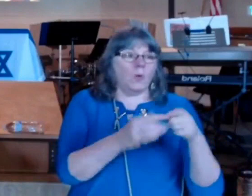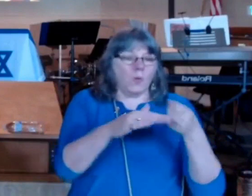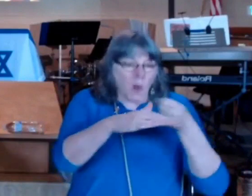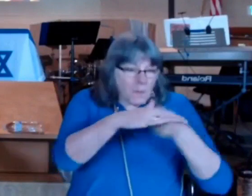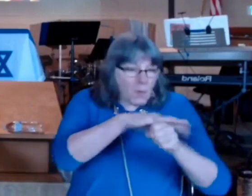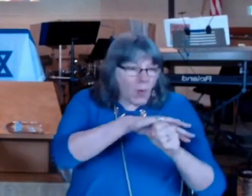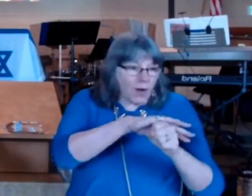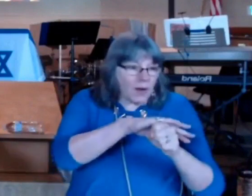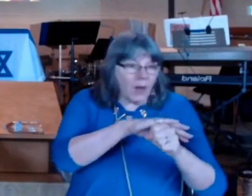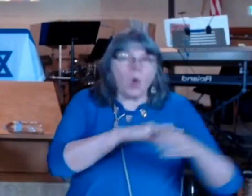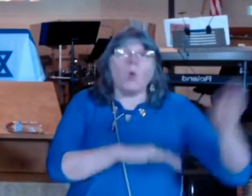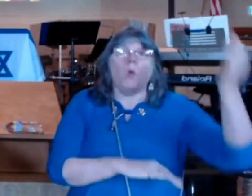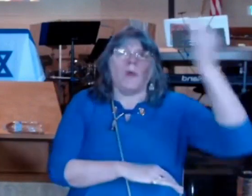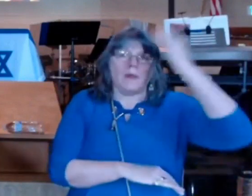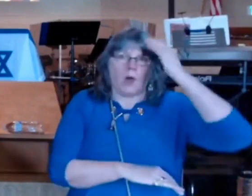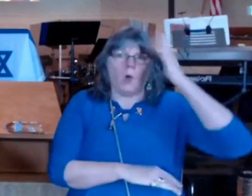born